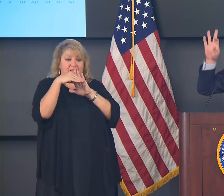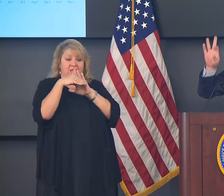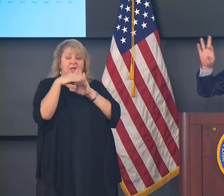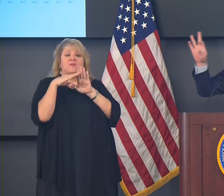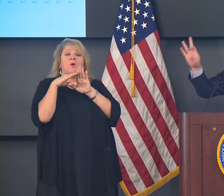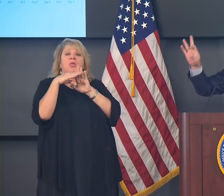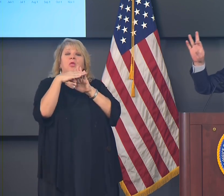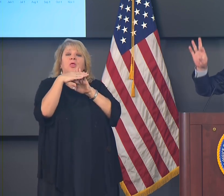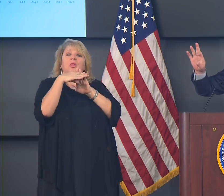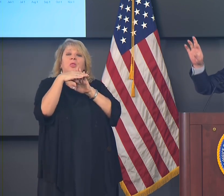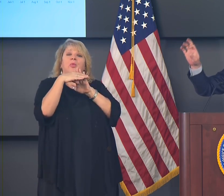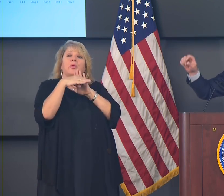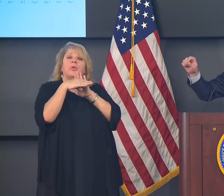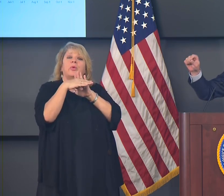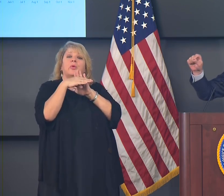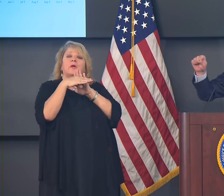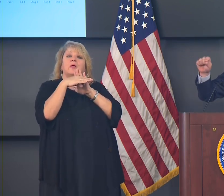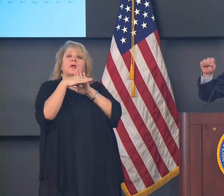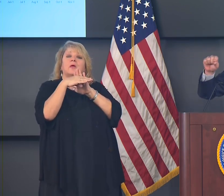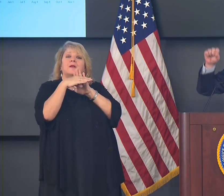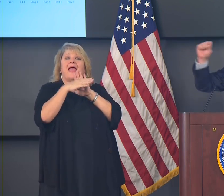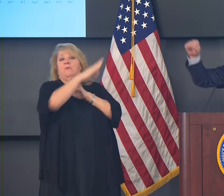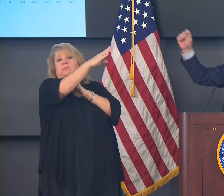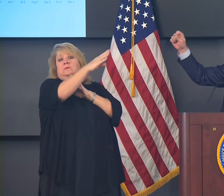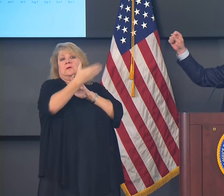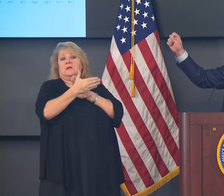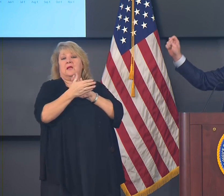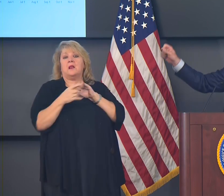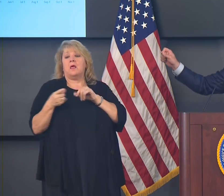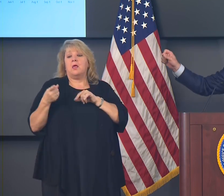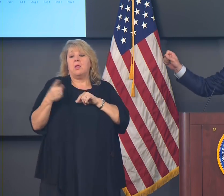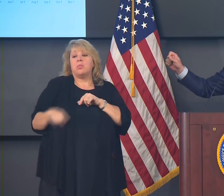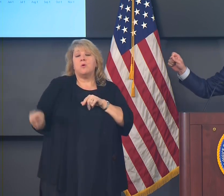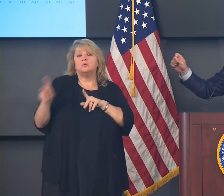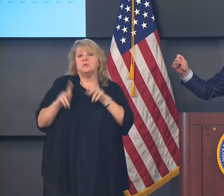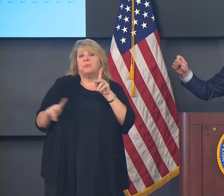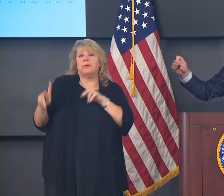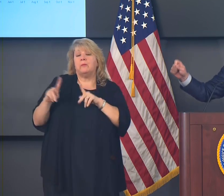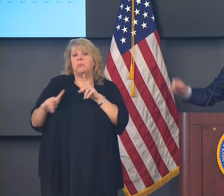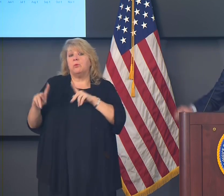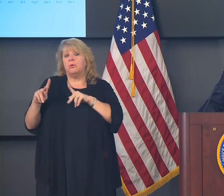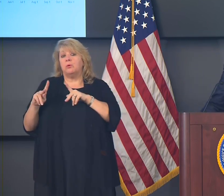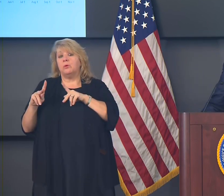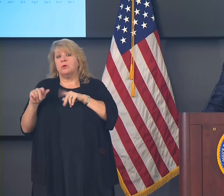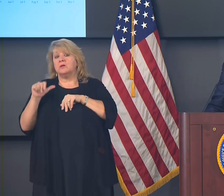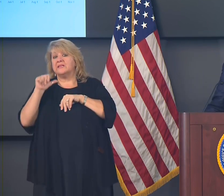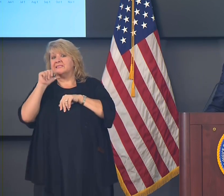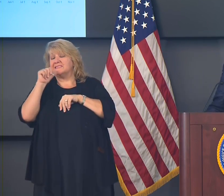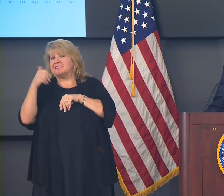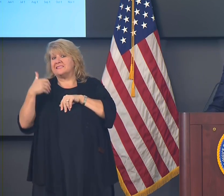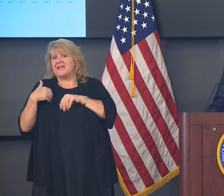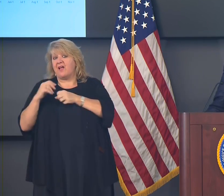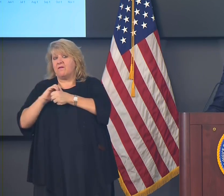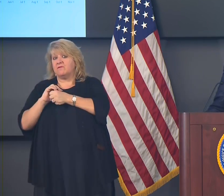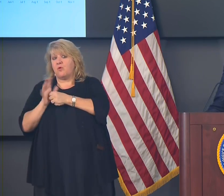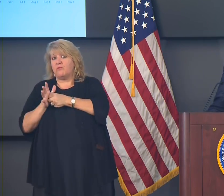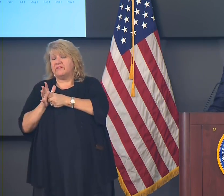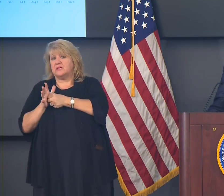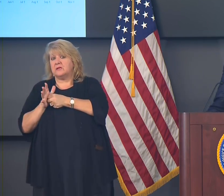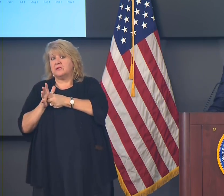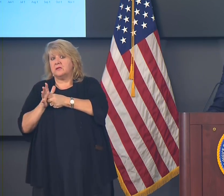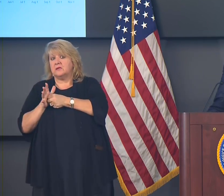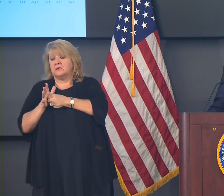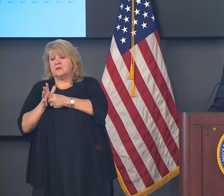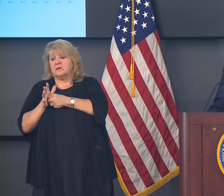the state, is the non-COVID patient population is higher now than it was either in the spring or